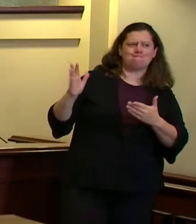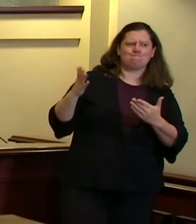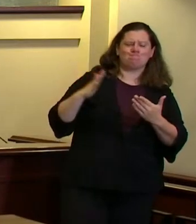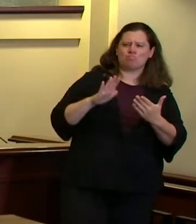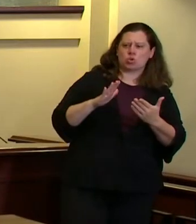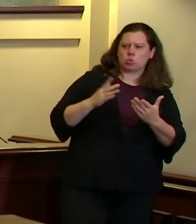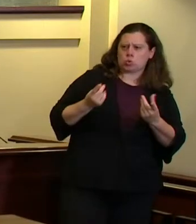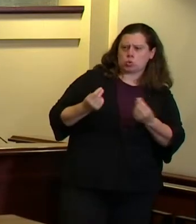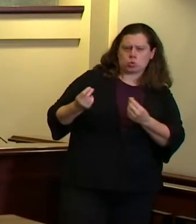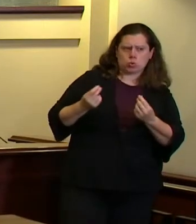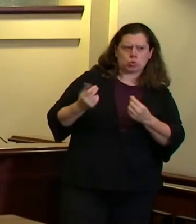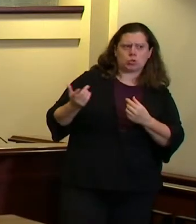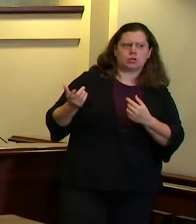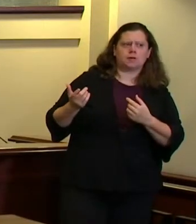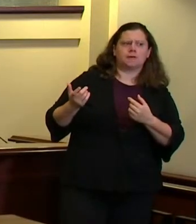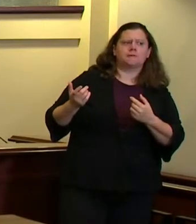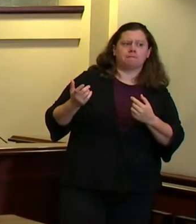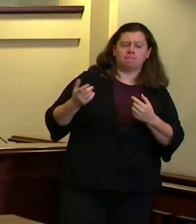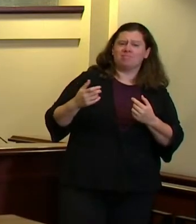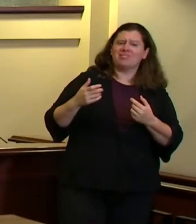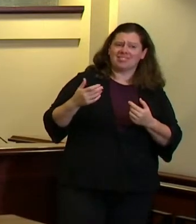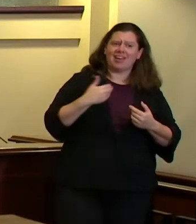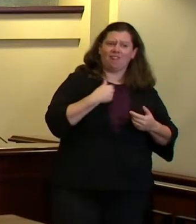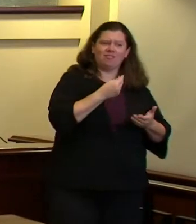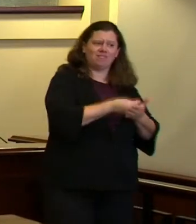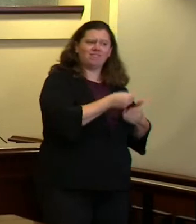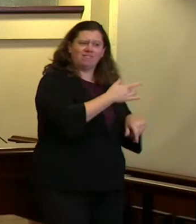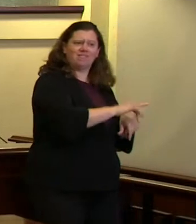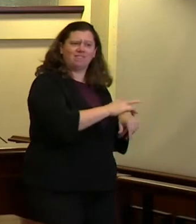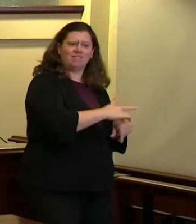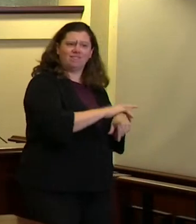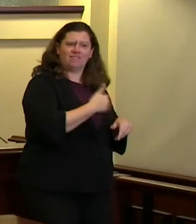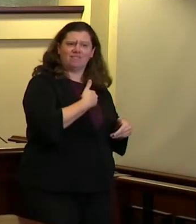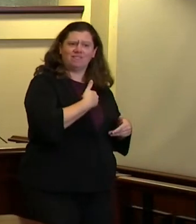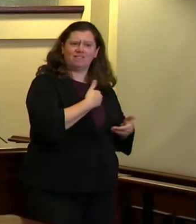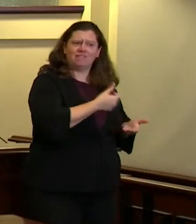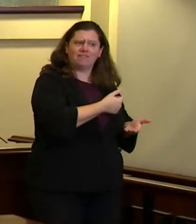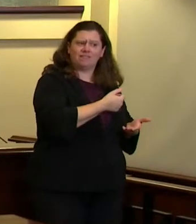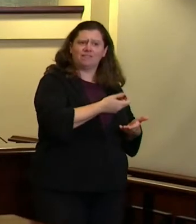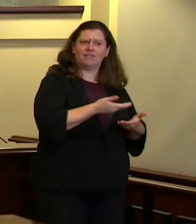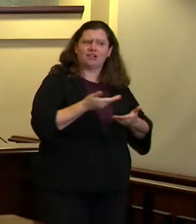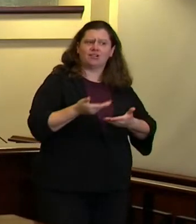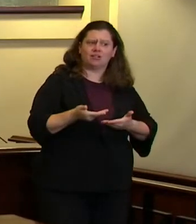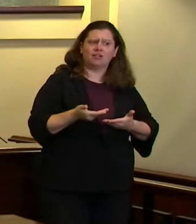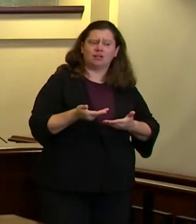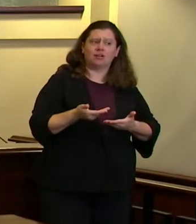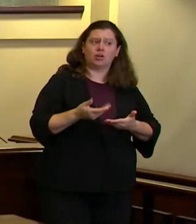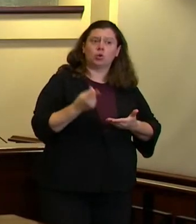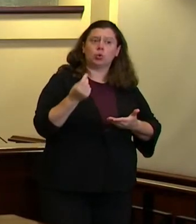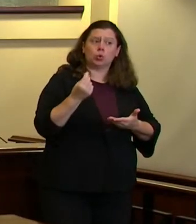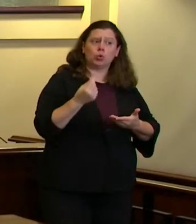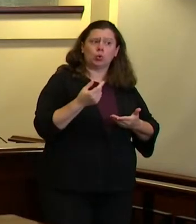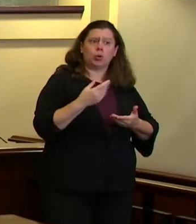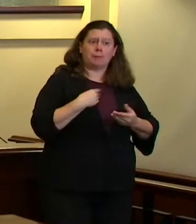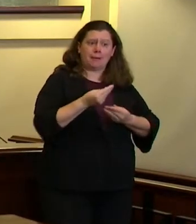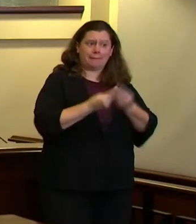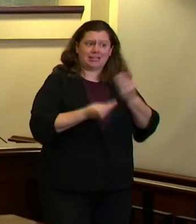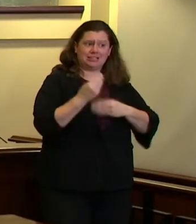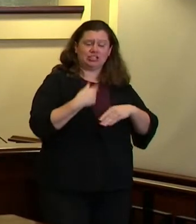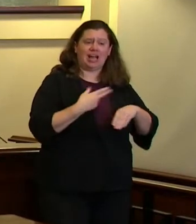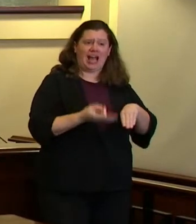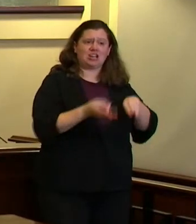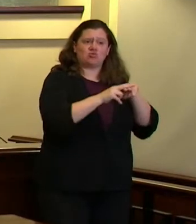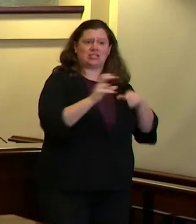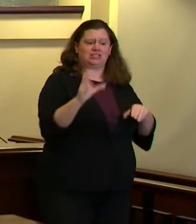has been well funded um you know as a co-champion of that i actually increased the funding in my base budget in my proposed